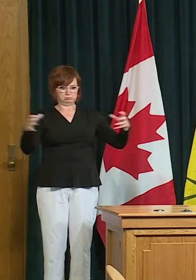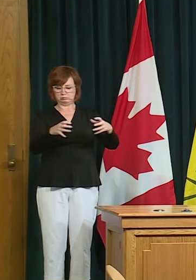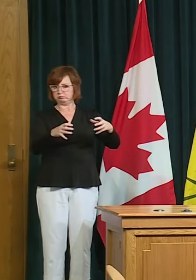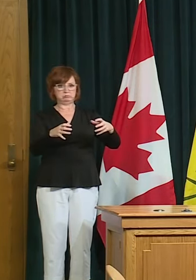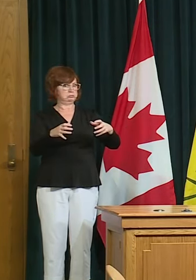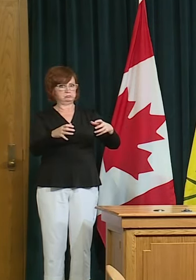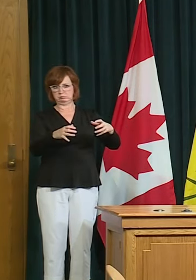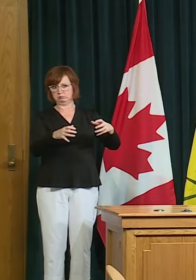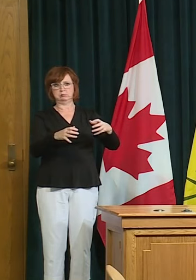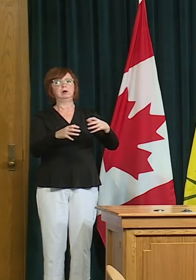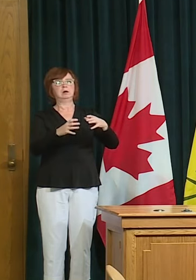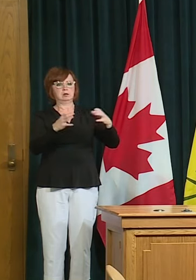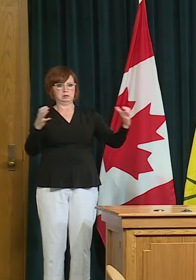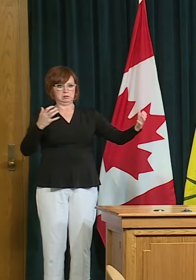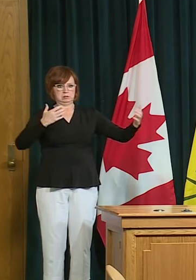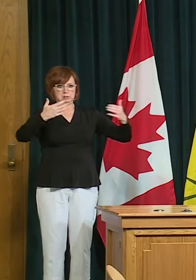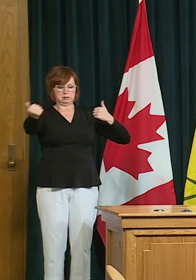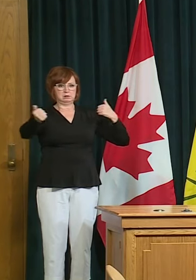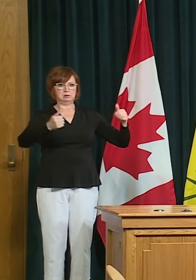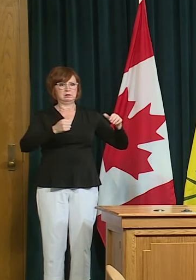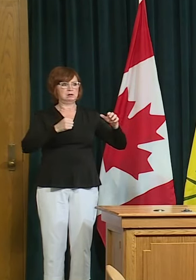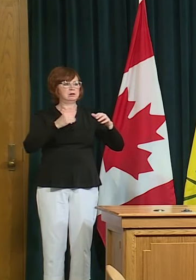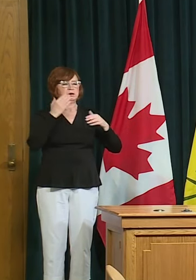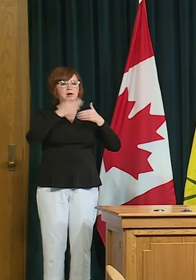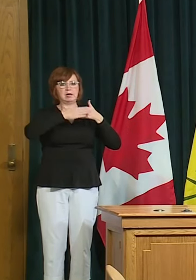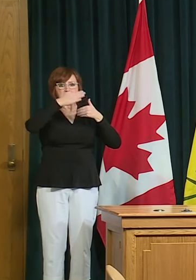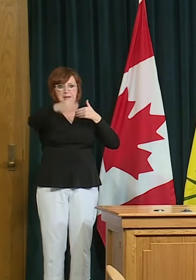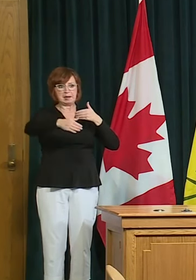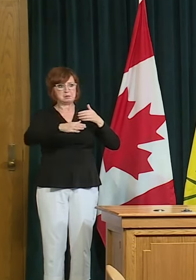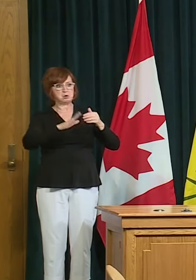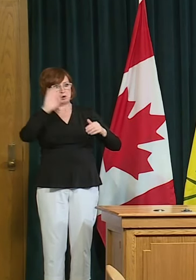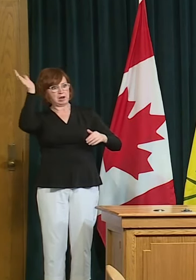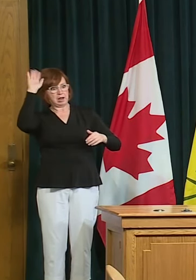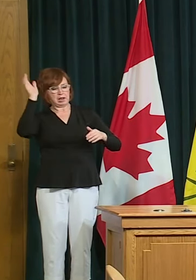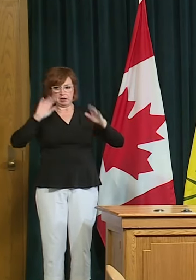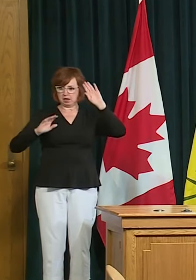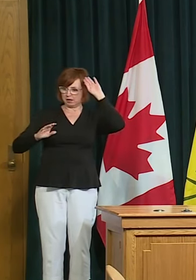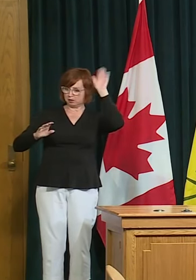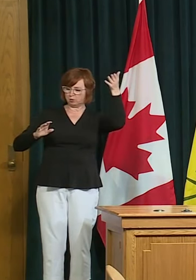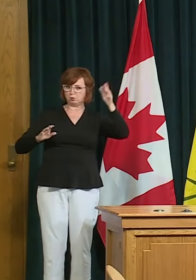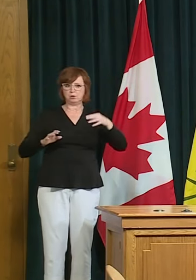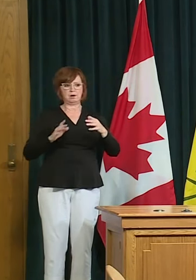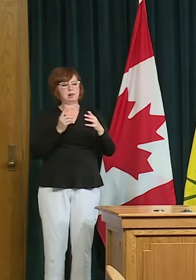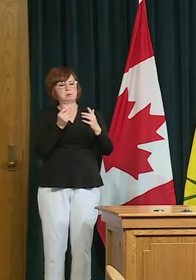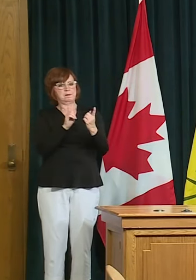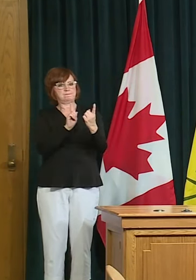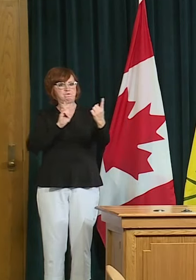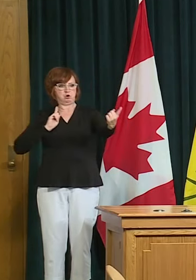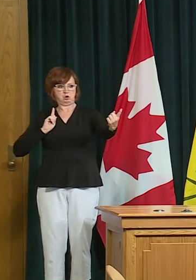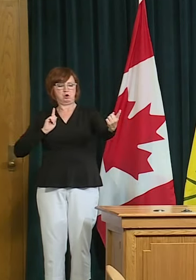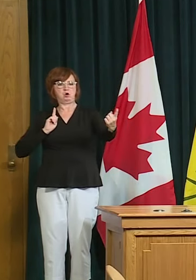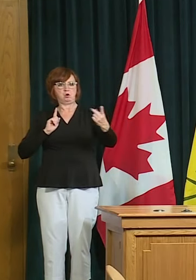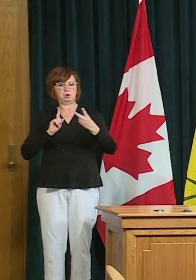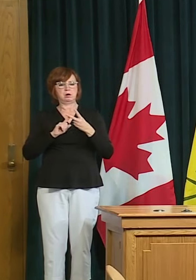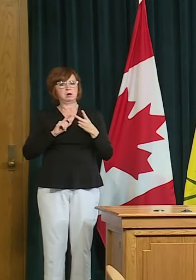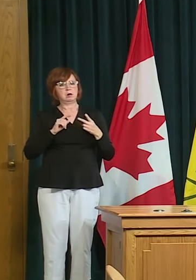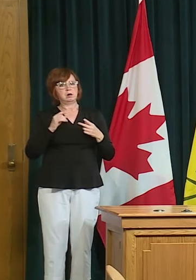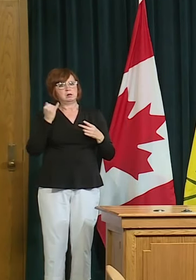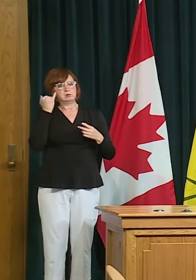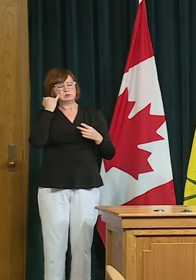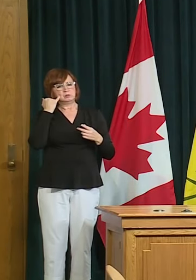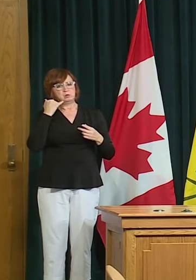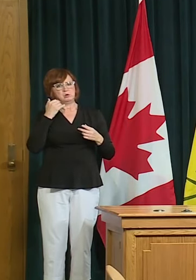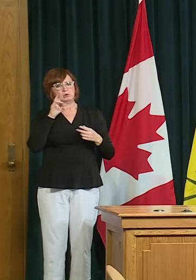feel uh meet friends and relatives or you are emotional because you're at a certain event which could be a rally which could be